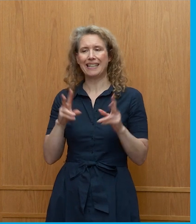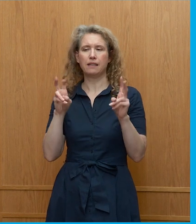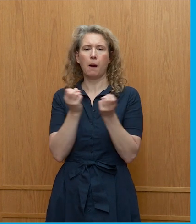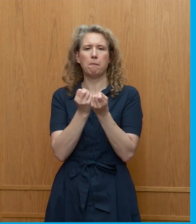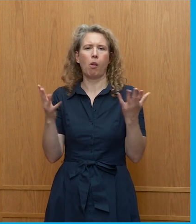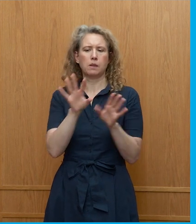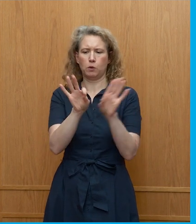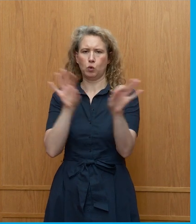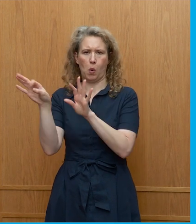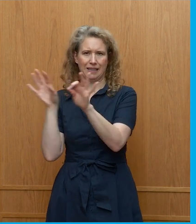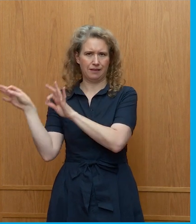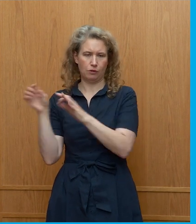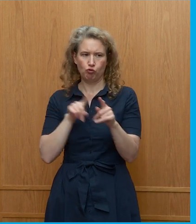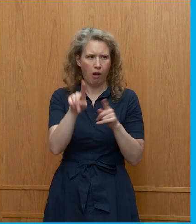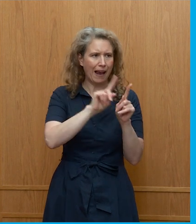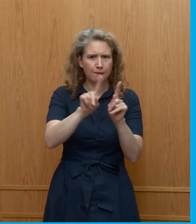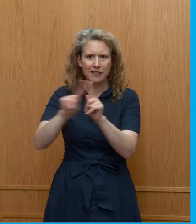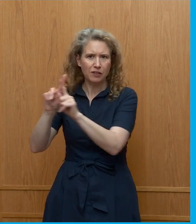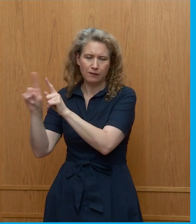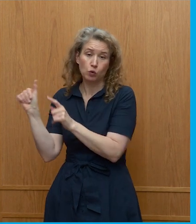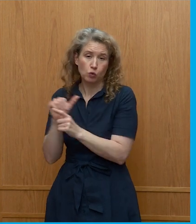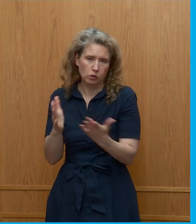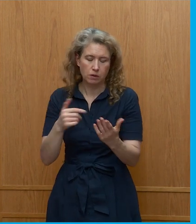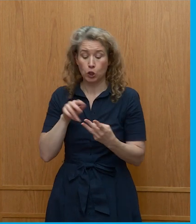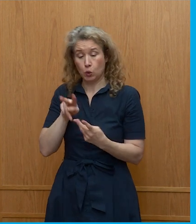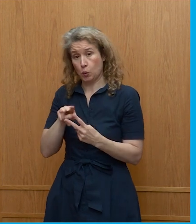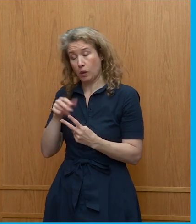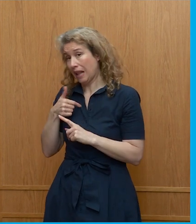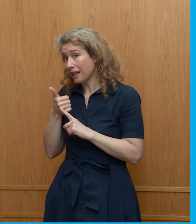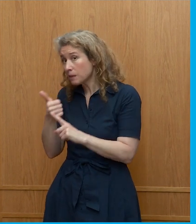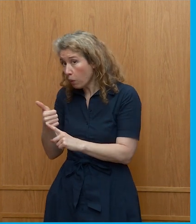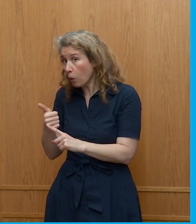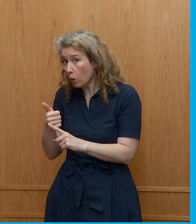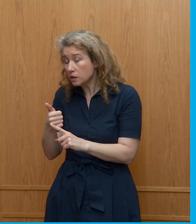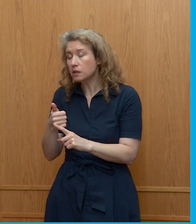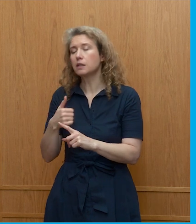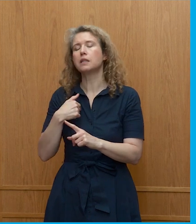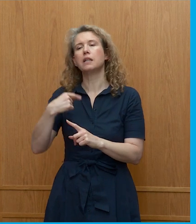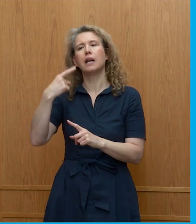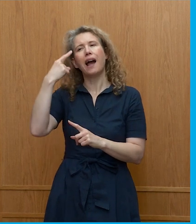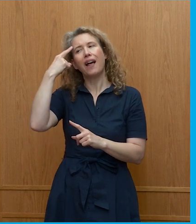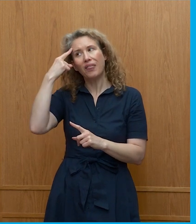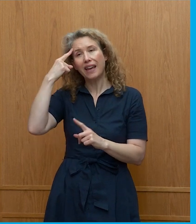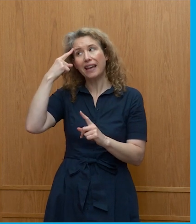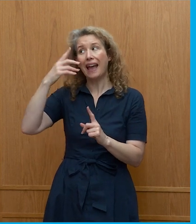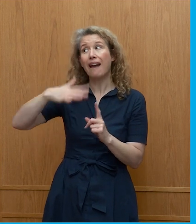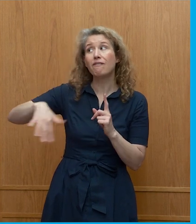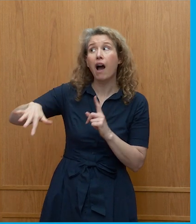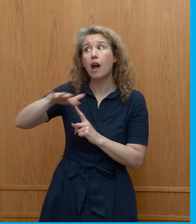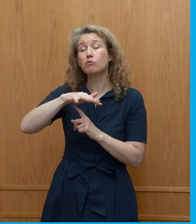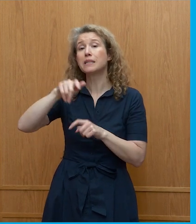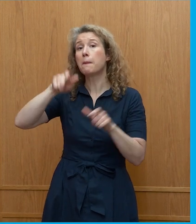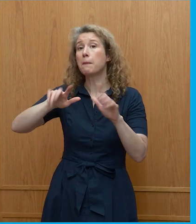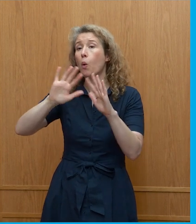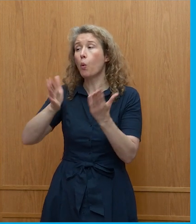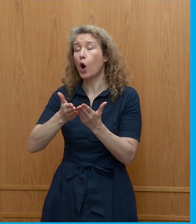all of the above, and we give it a shot. So there are two that I support that I think the environmental movement and people around